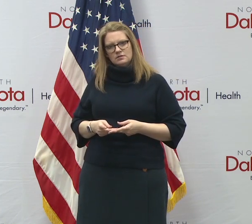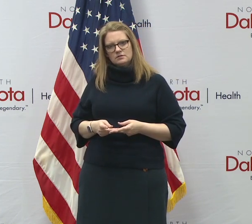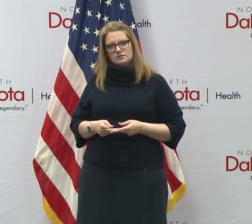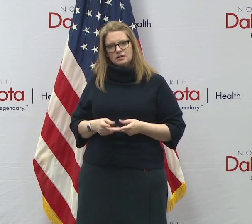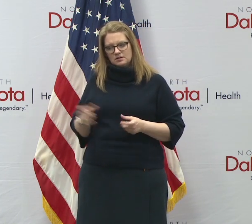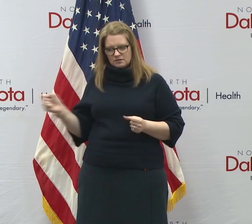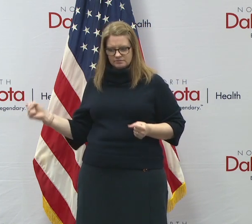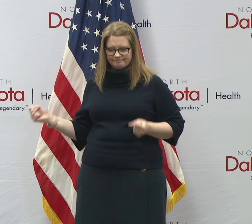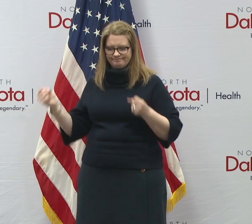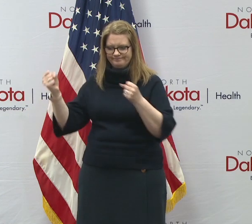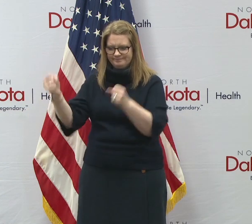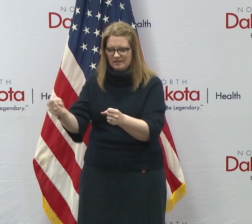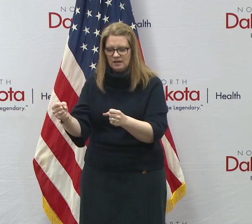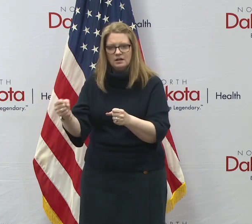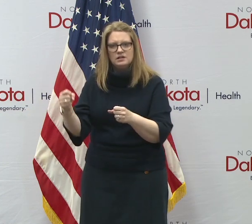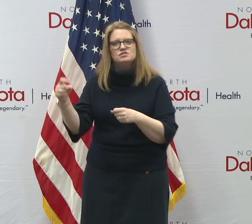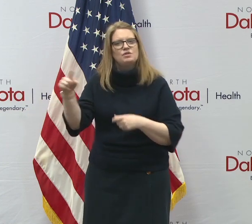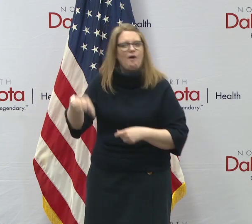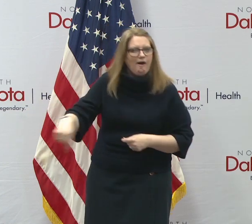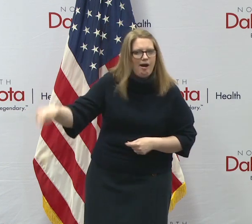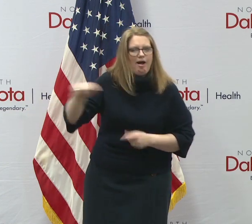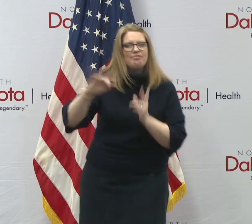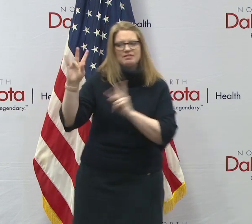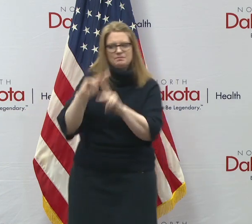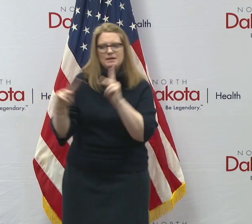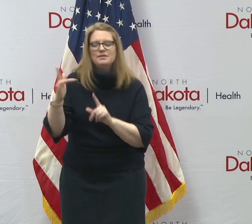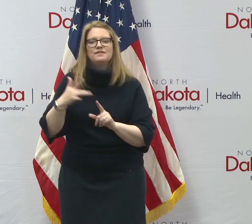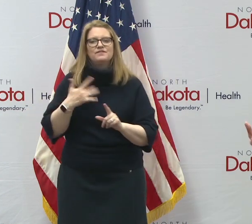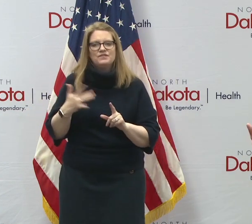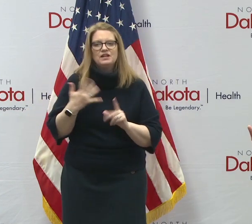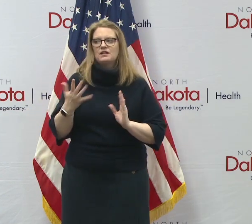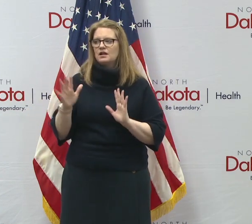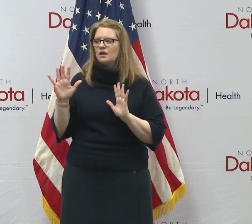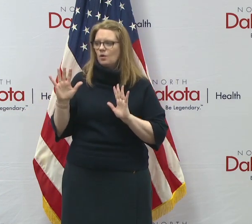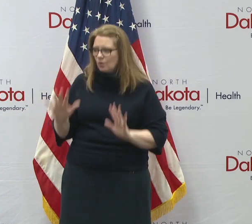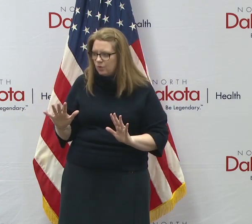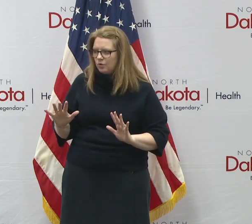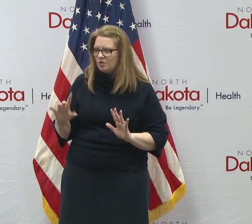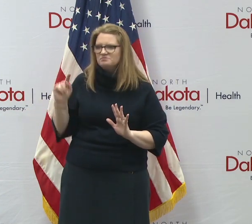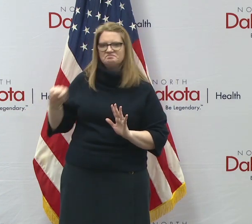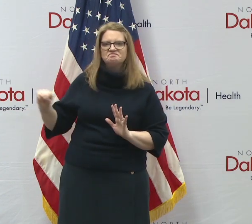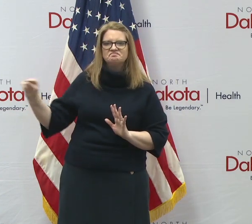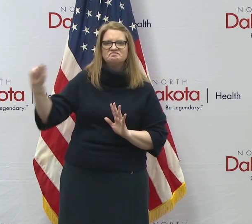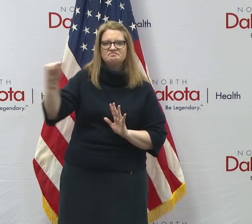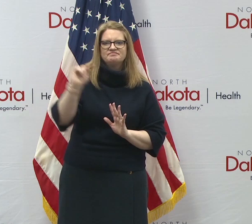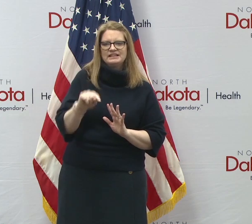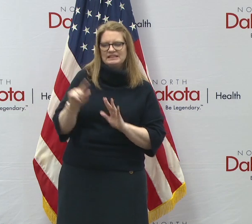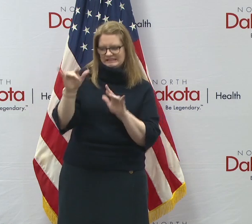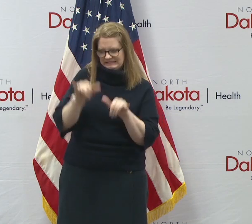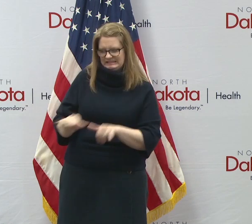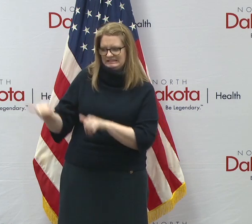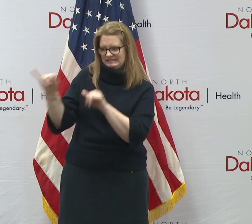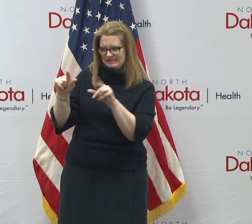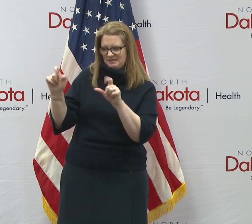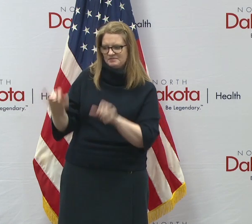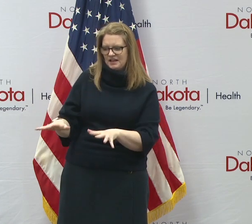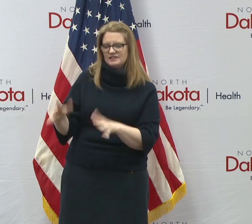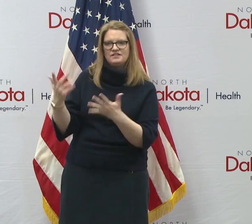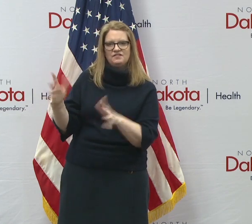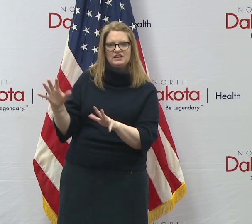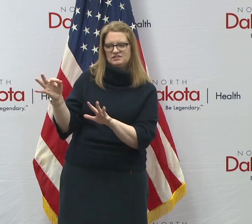know that everybody else is in there has also, uh, had it and built up antibodies to it. I mean, that would be fantastic.